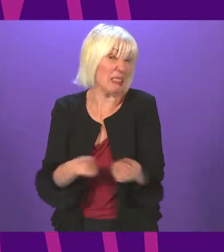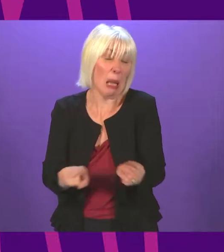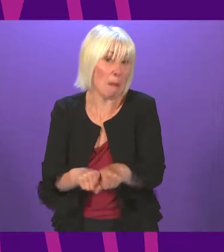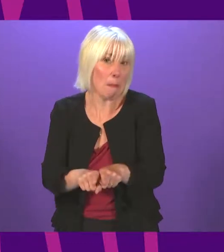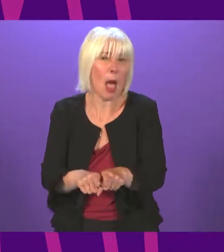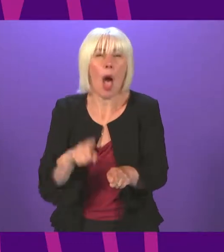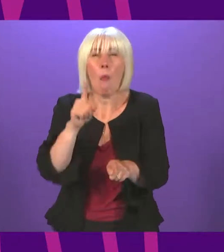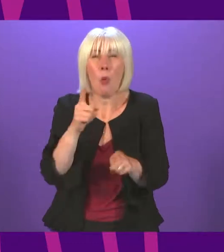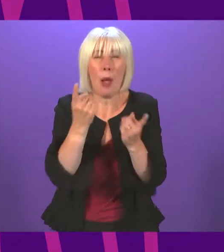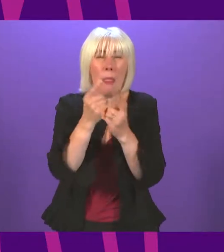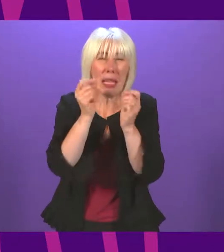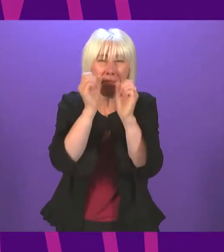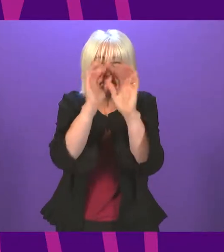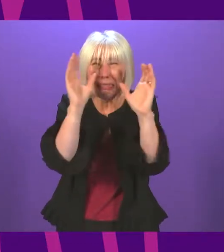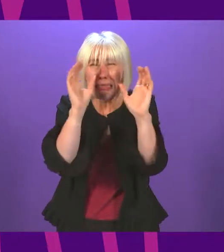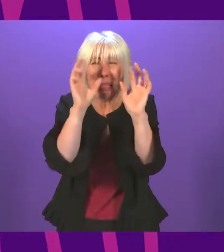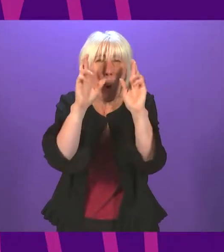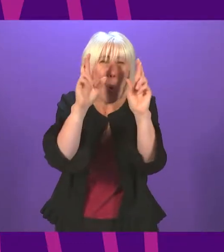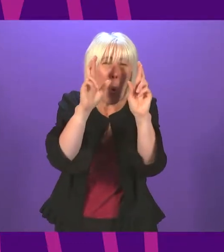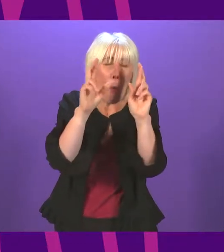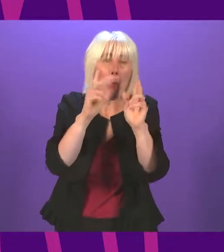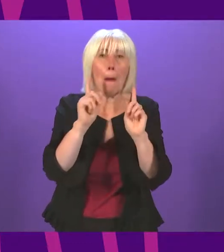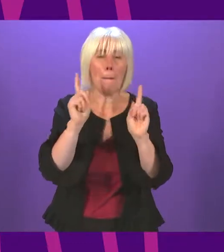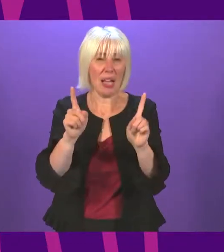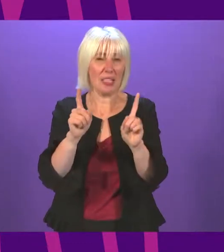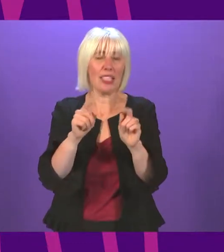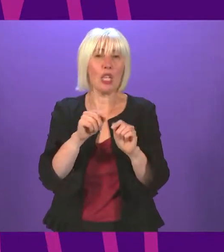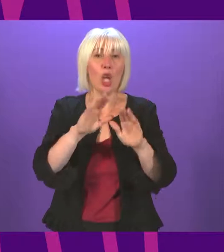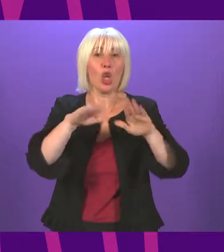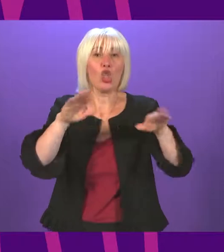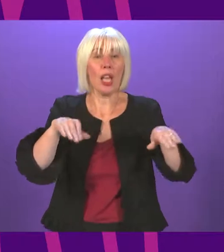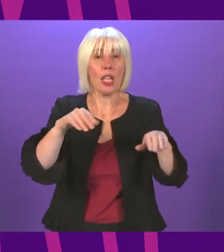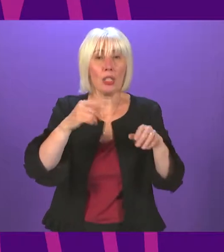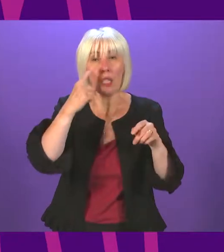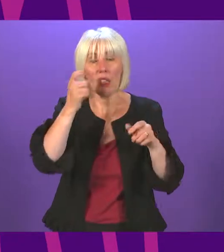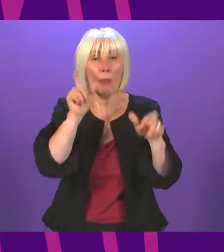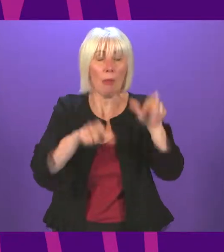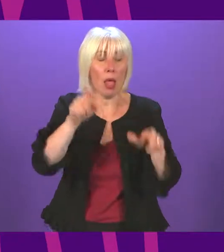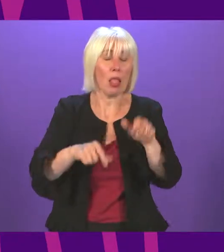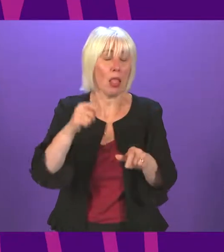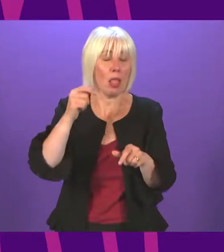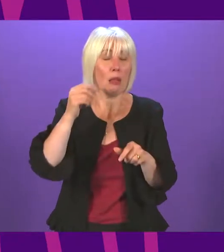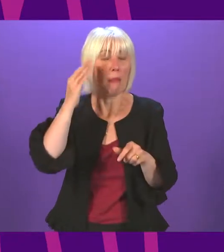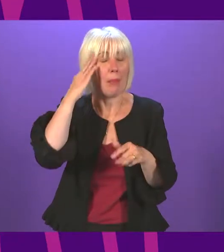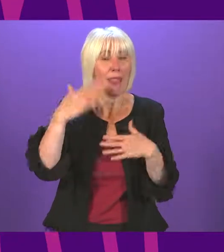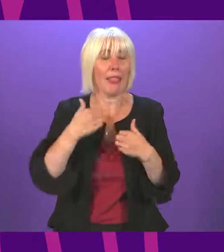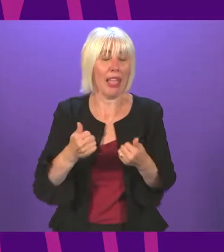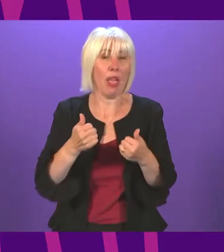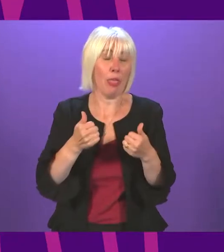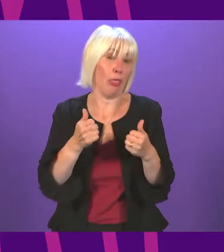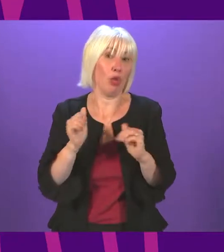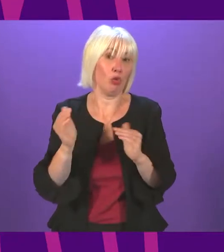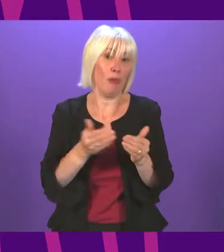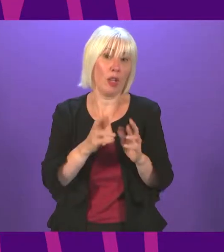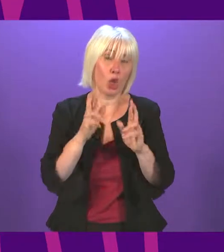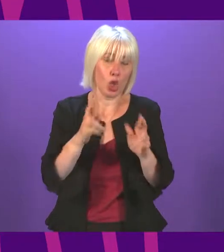is in the commitment and the bold commitment to clear down child and adolescent mental health waiting targets by 2023. I wish the